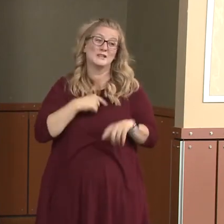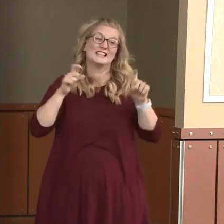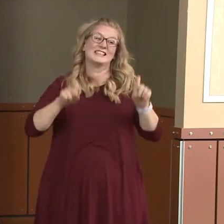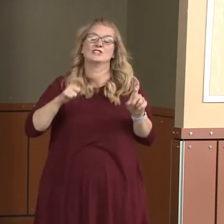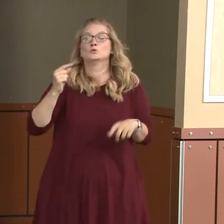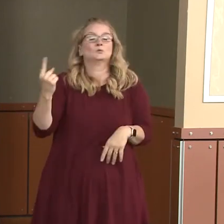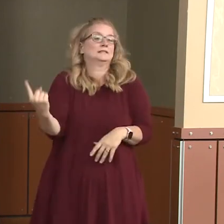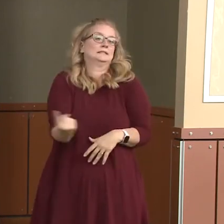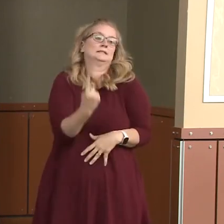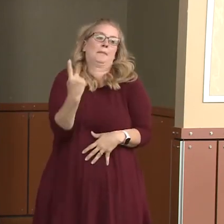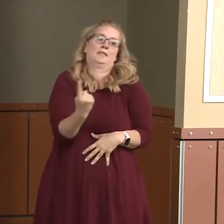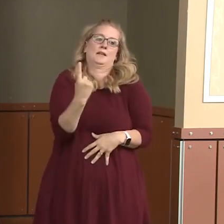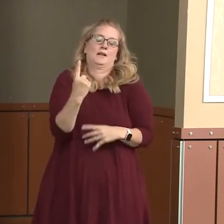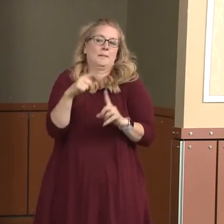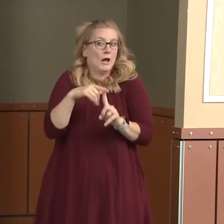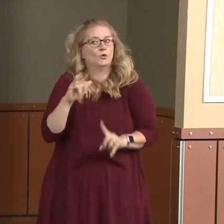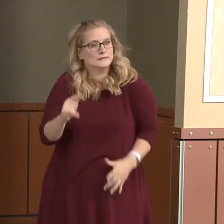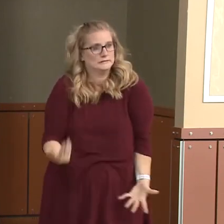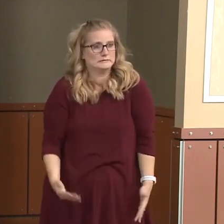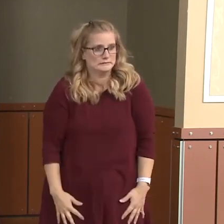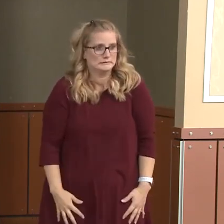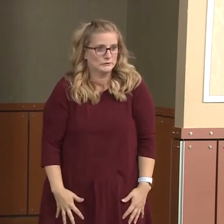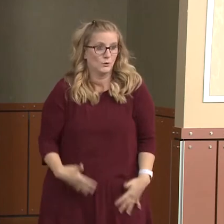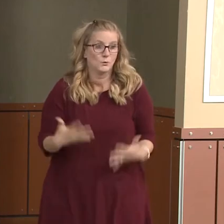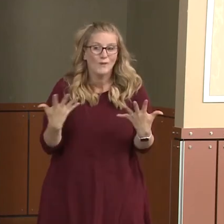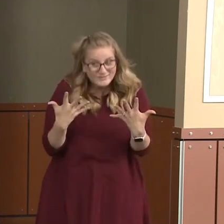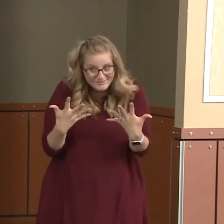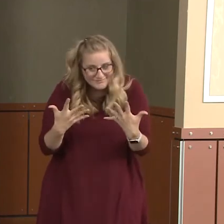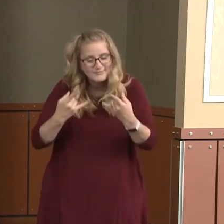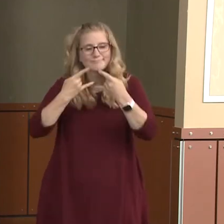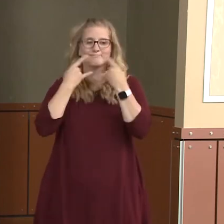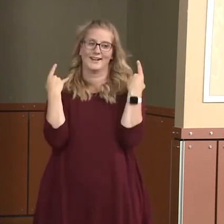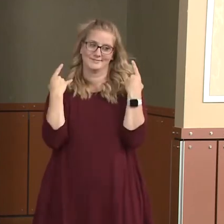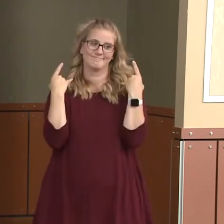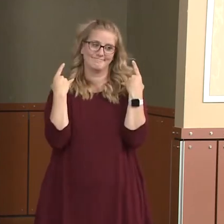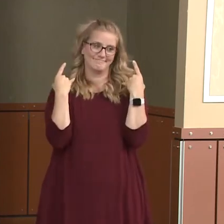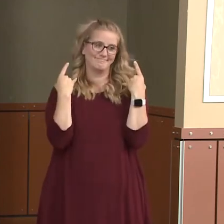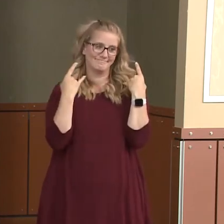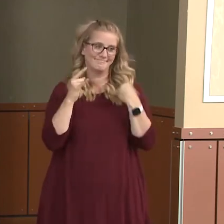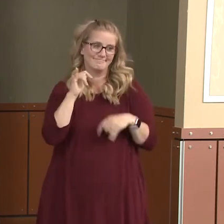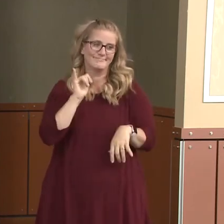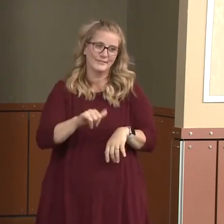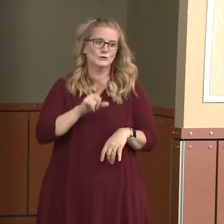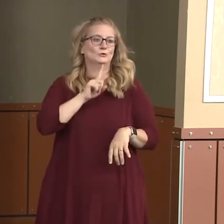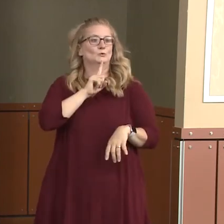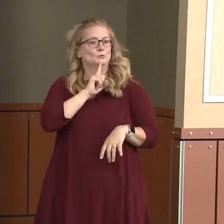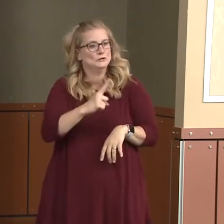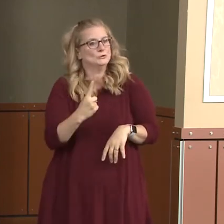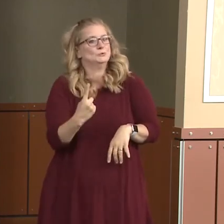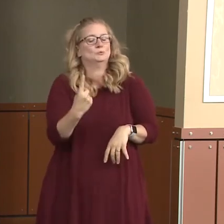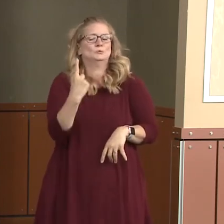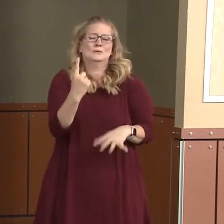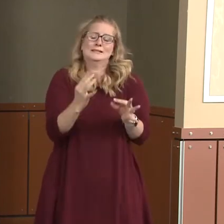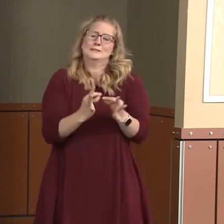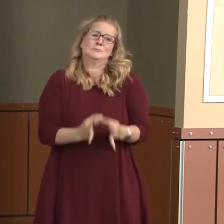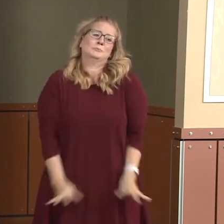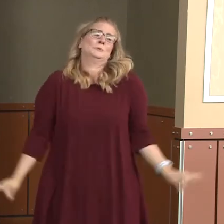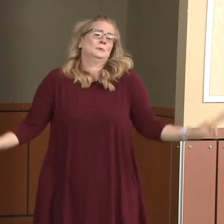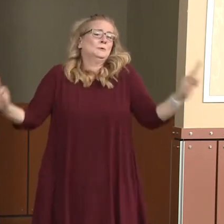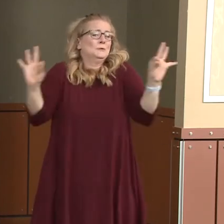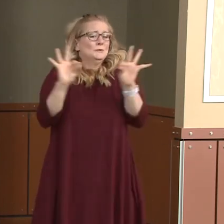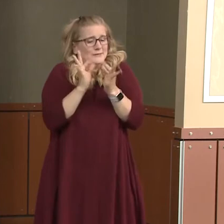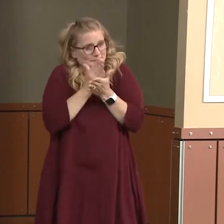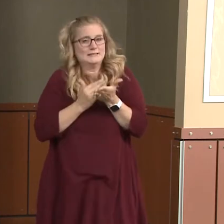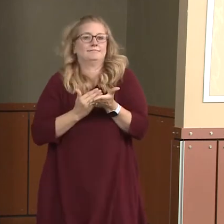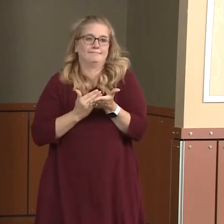wearing that mask, wearing that face covering is really one of the essential pieces of that.